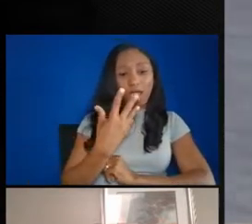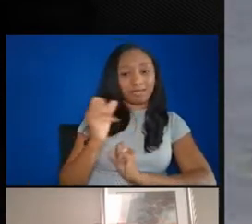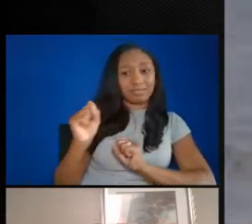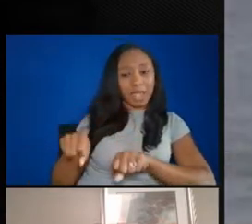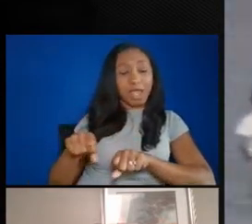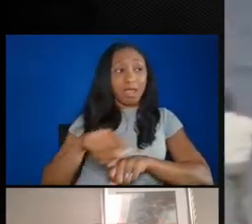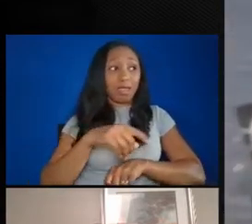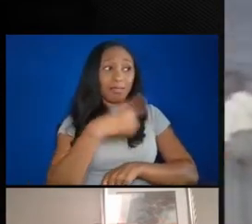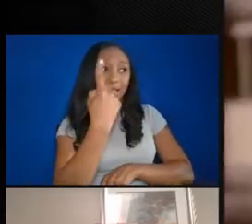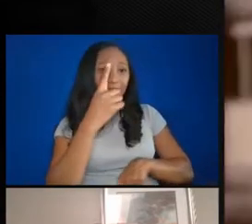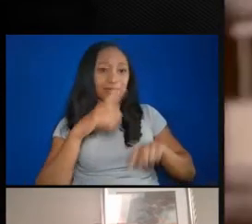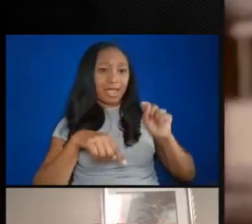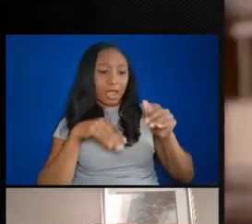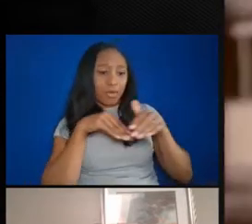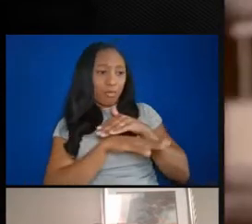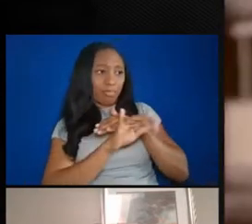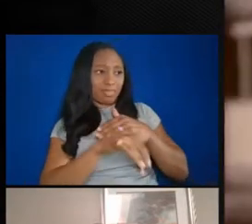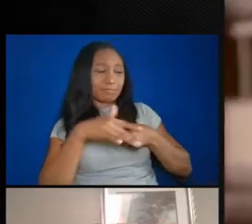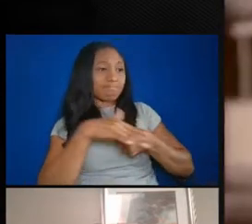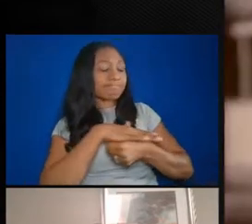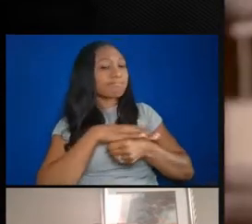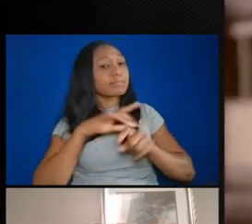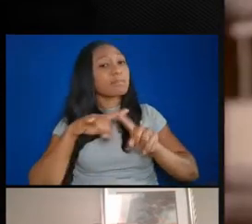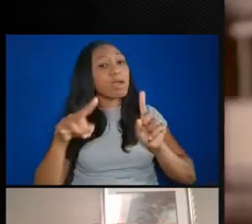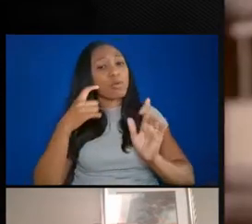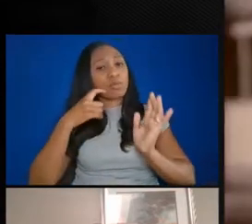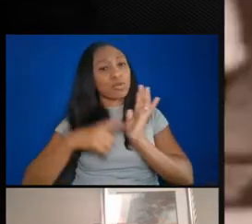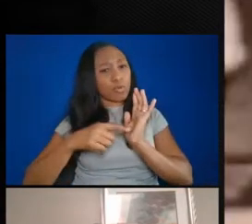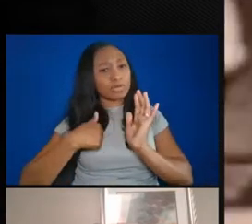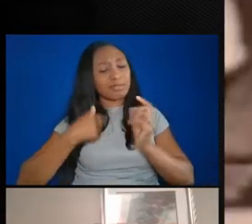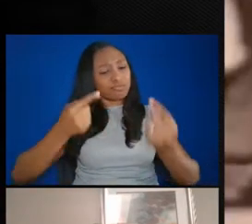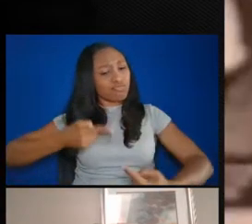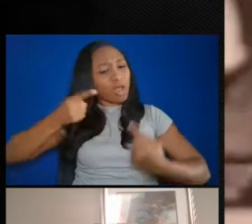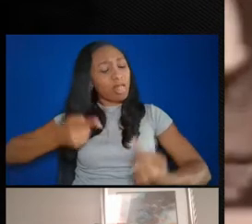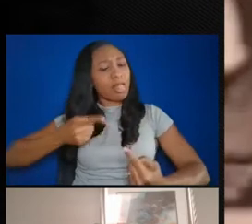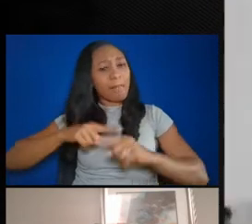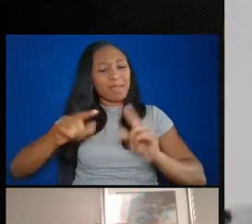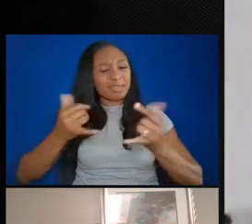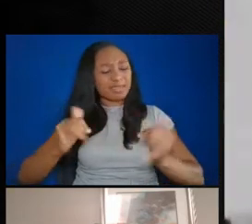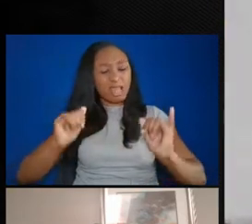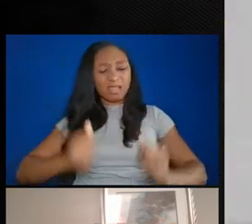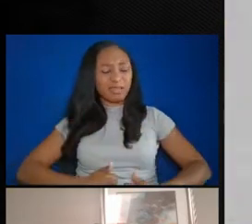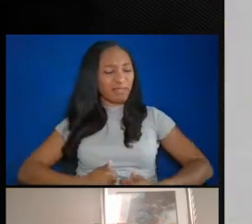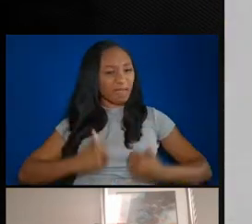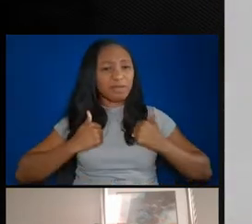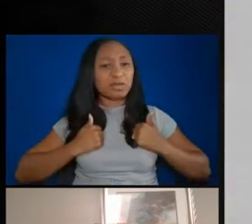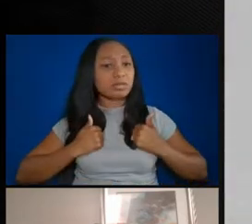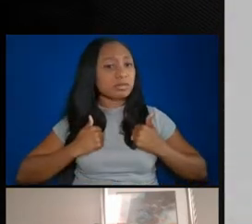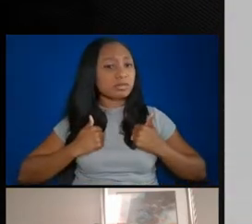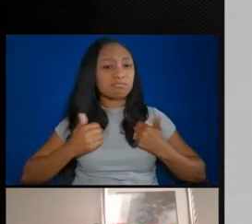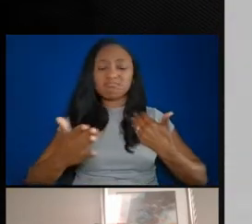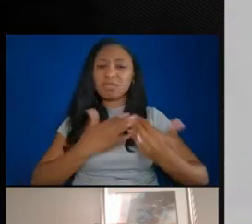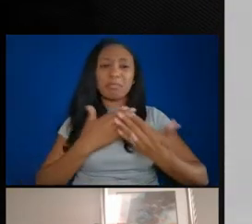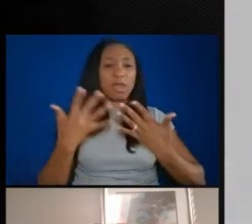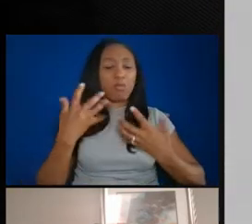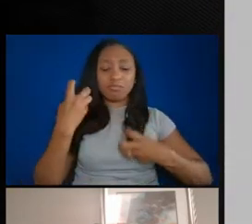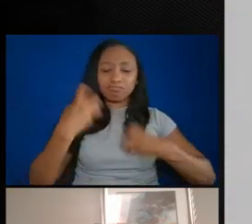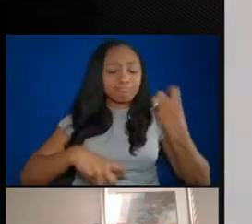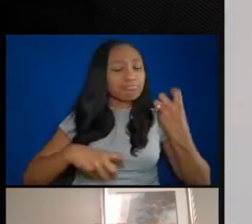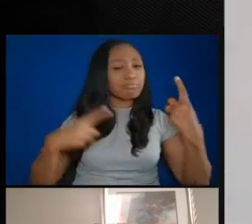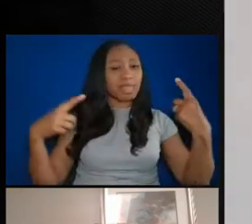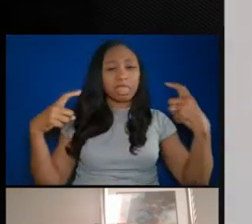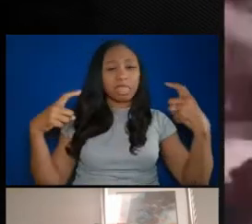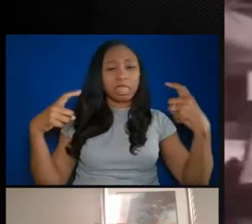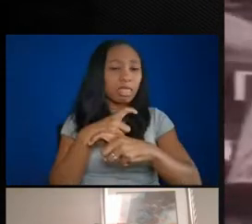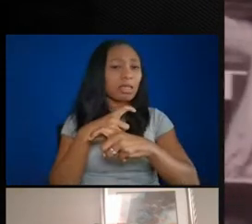forget that they existed, we've had some hard times, but we are survivors. Even with all of those obstacles, as a community,